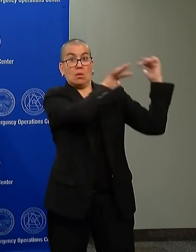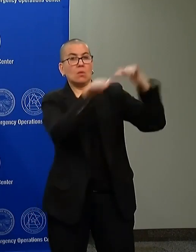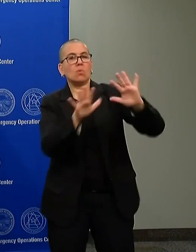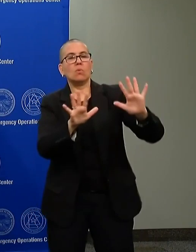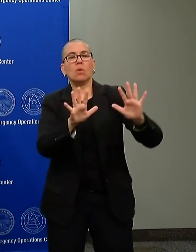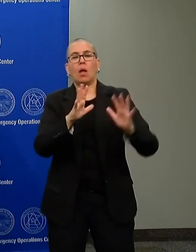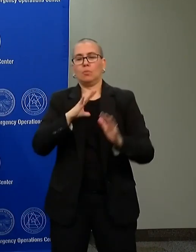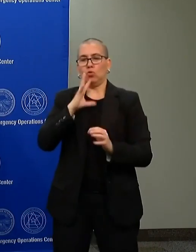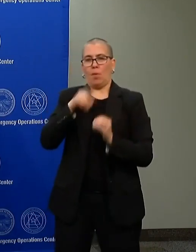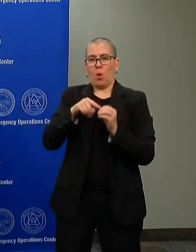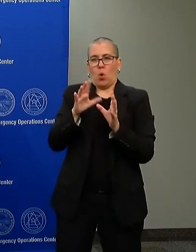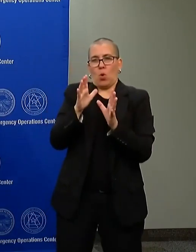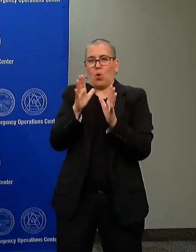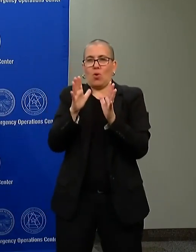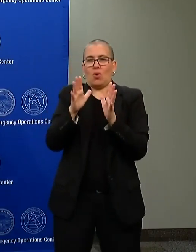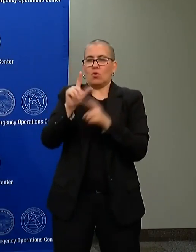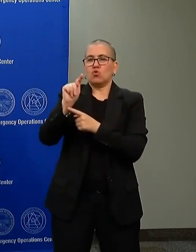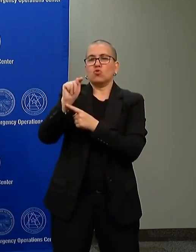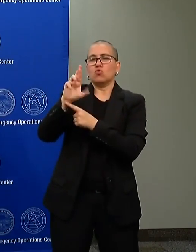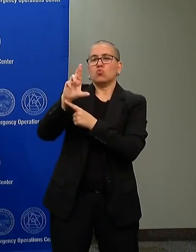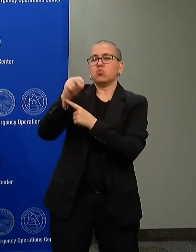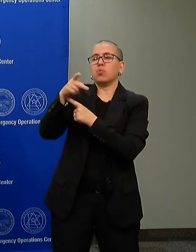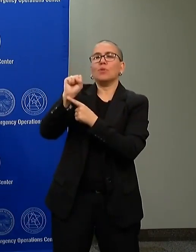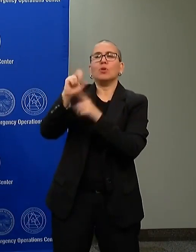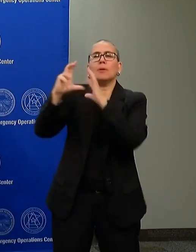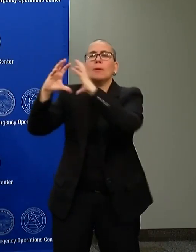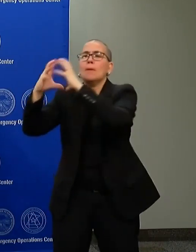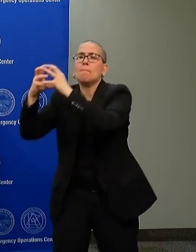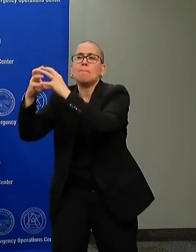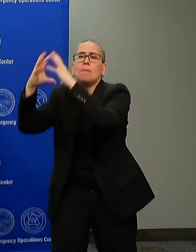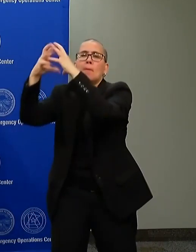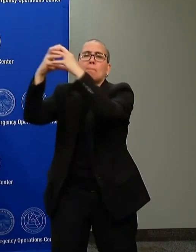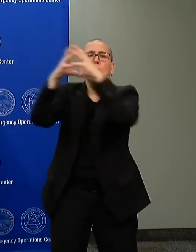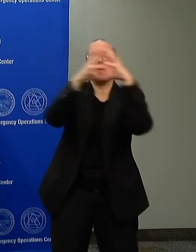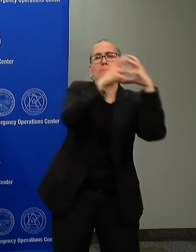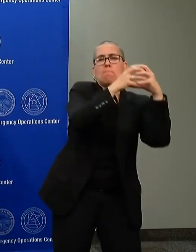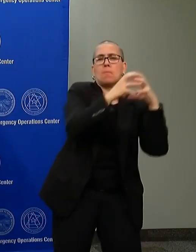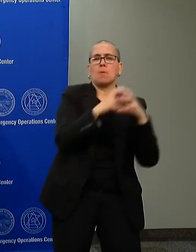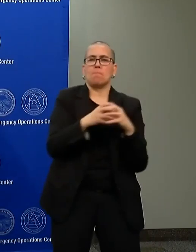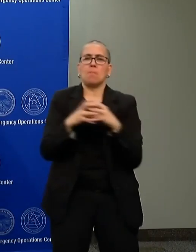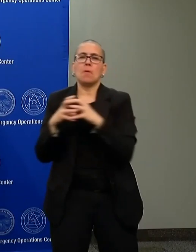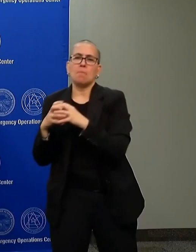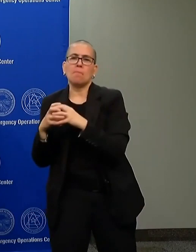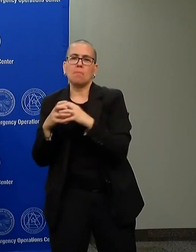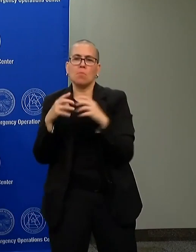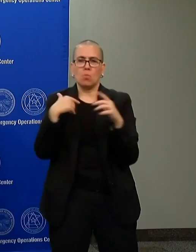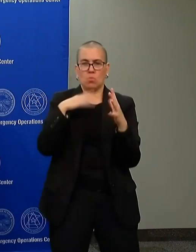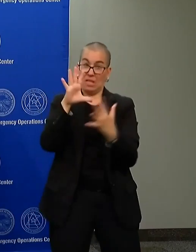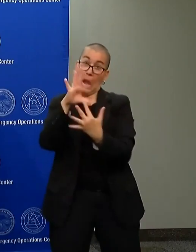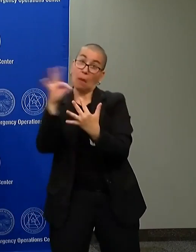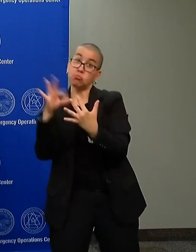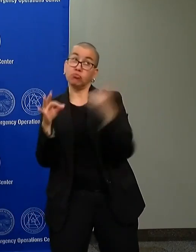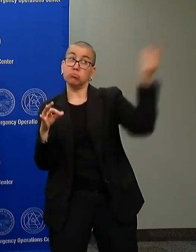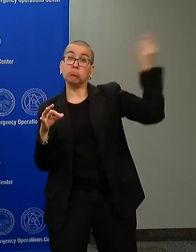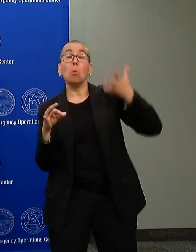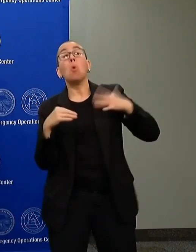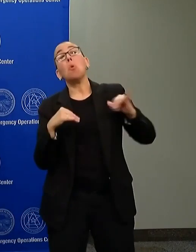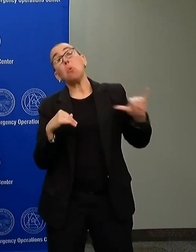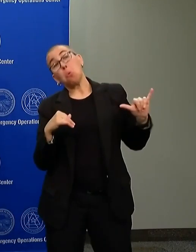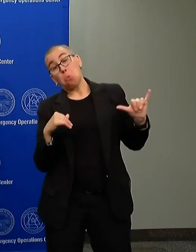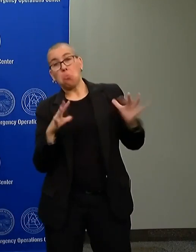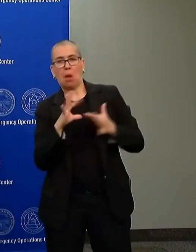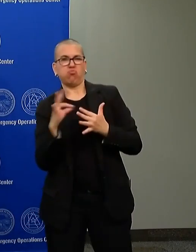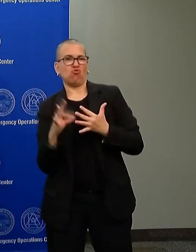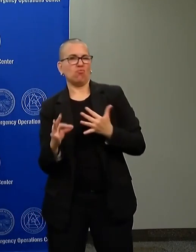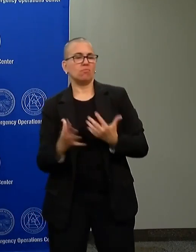We can get more troops quicker than that by doing this, but that is an option that was put out there. And it's support that goes with us. At this time,